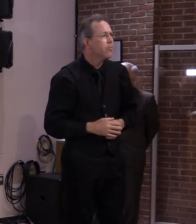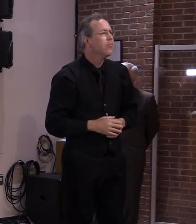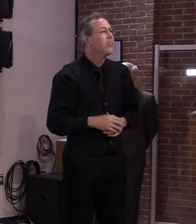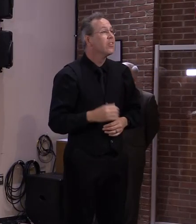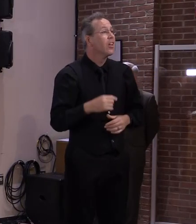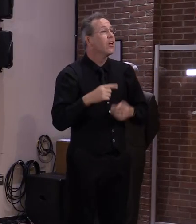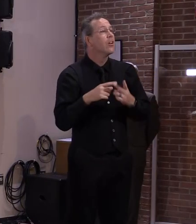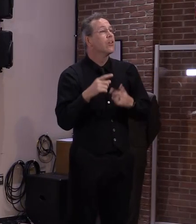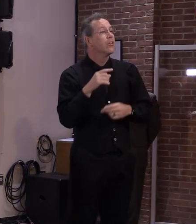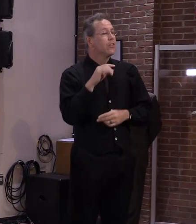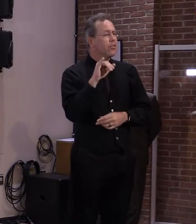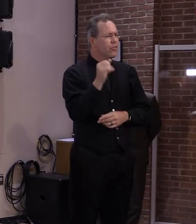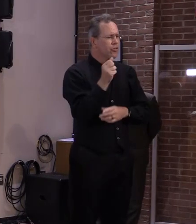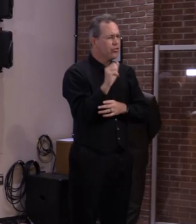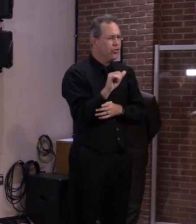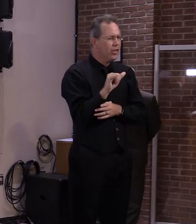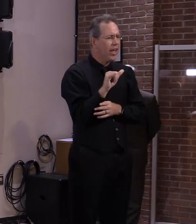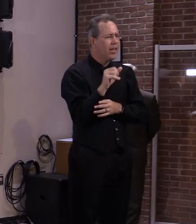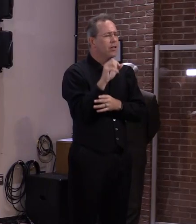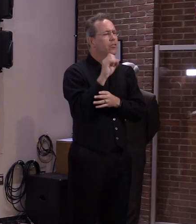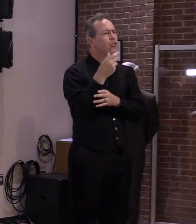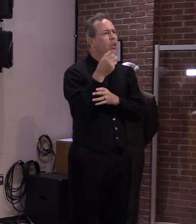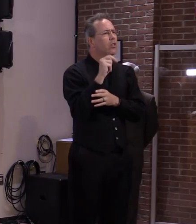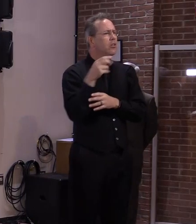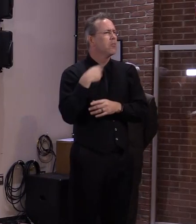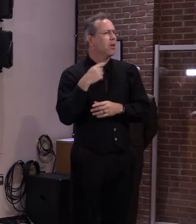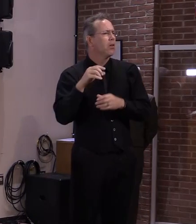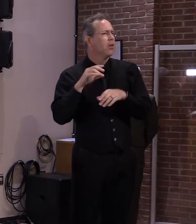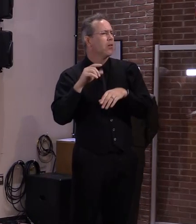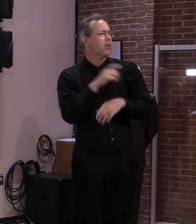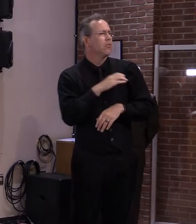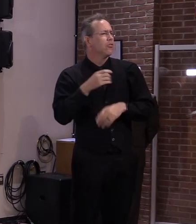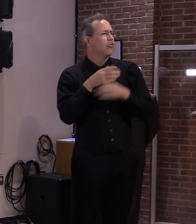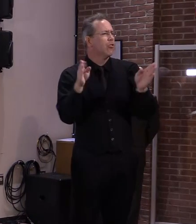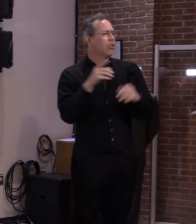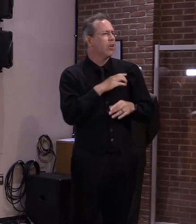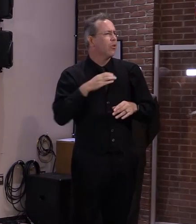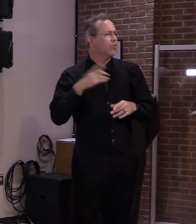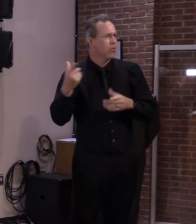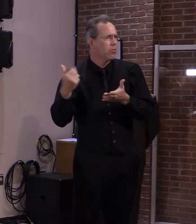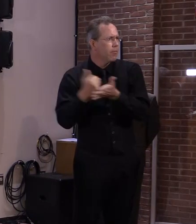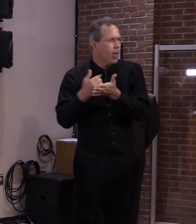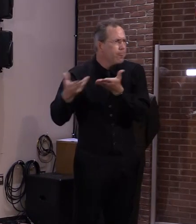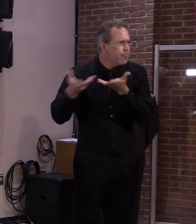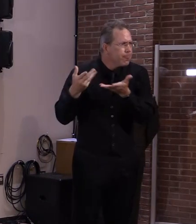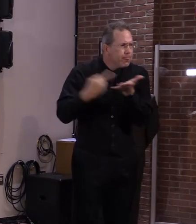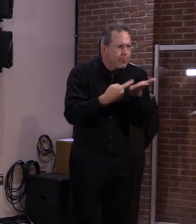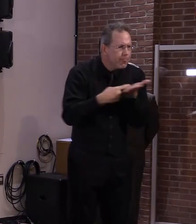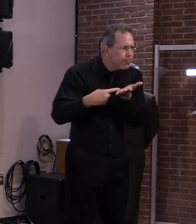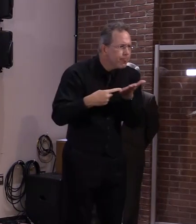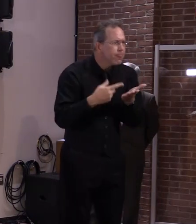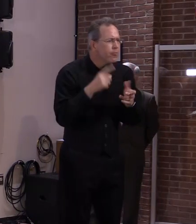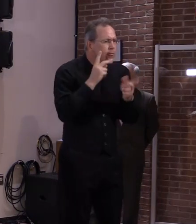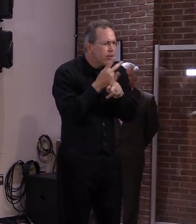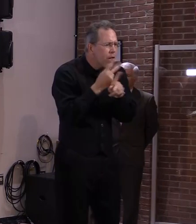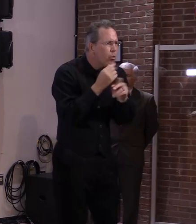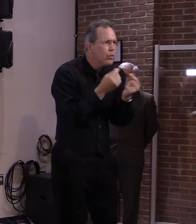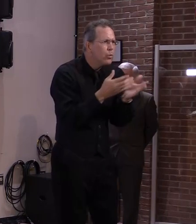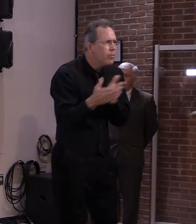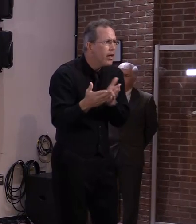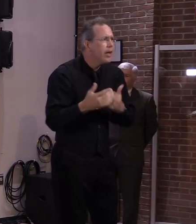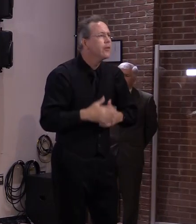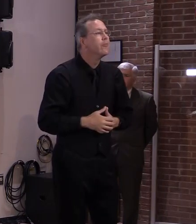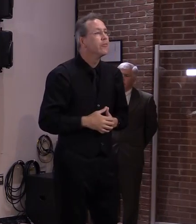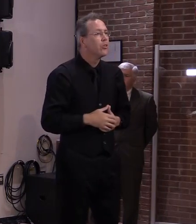departments to identify programs that will still be needed. As a result, today, I will sign a separate executive